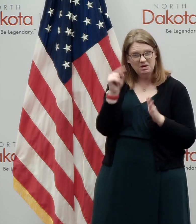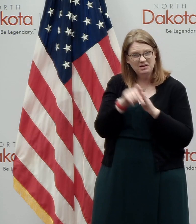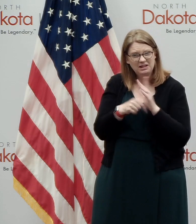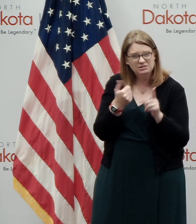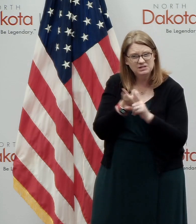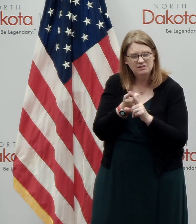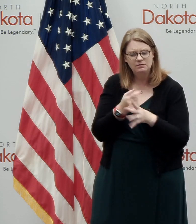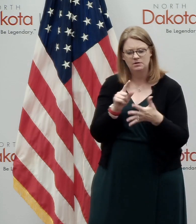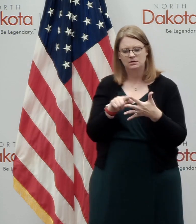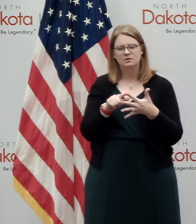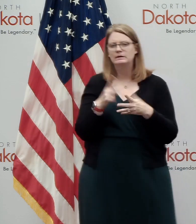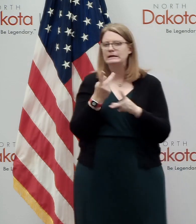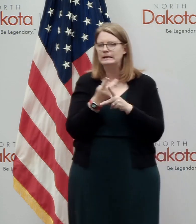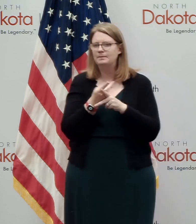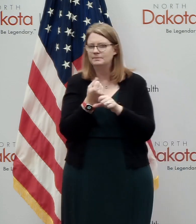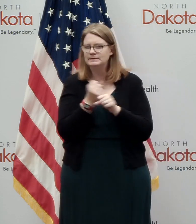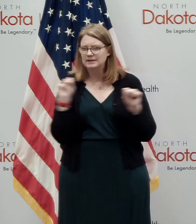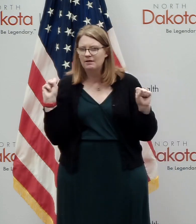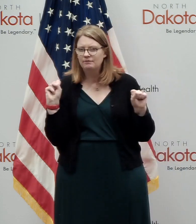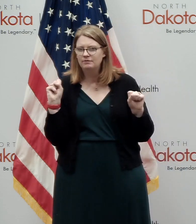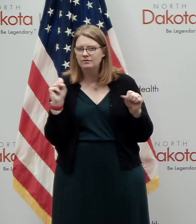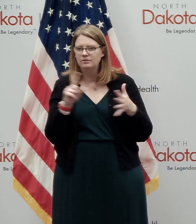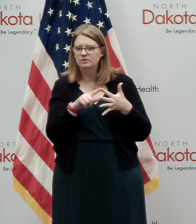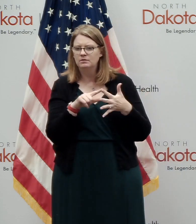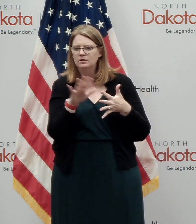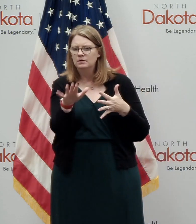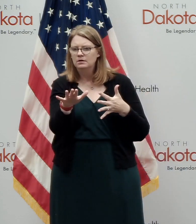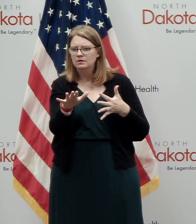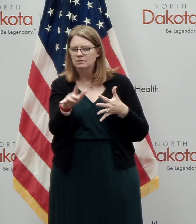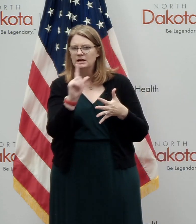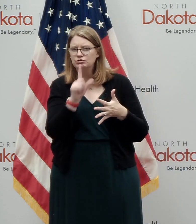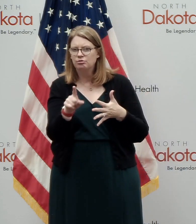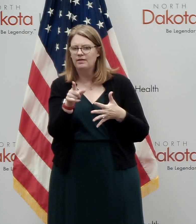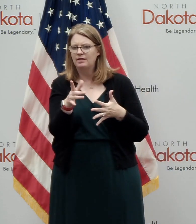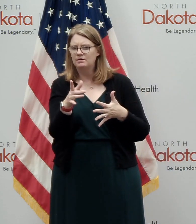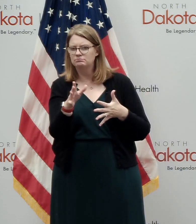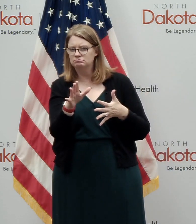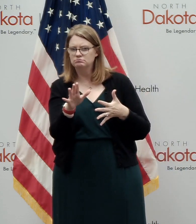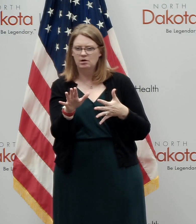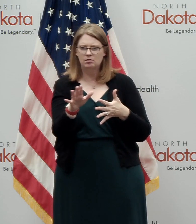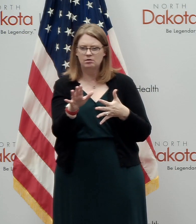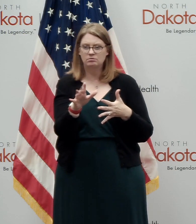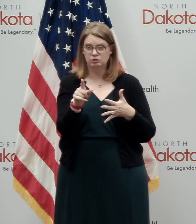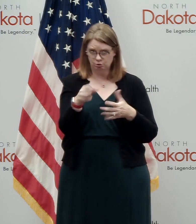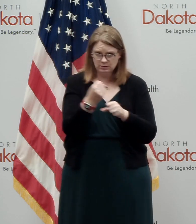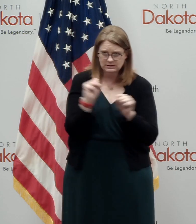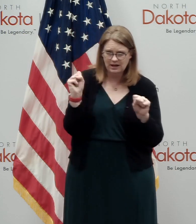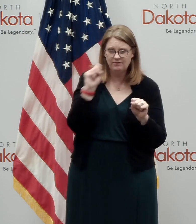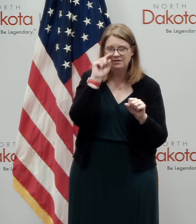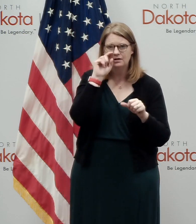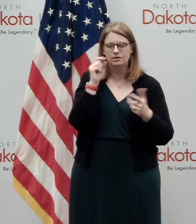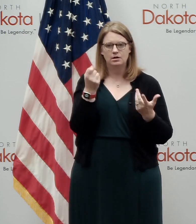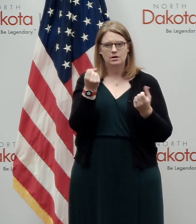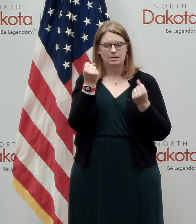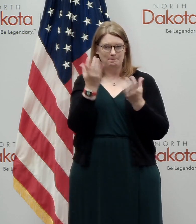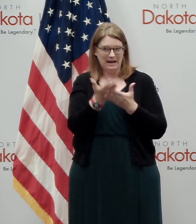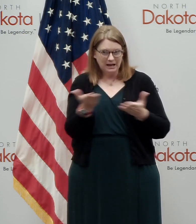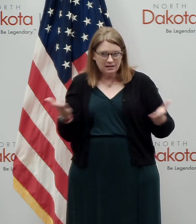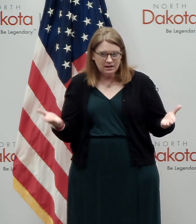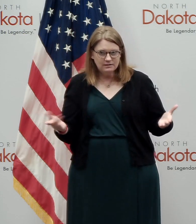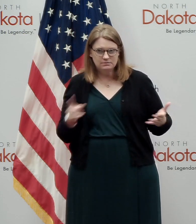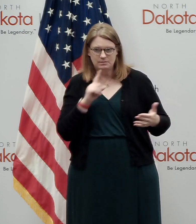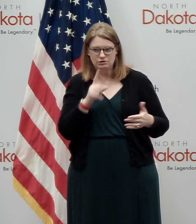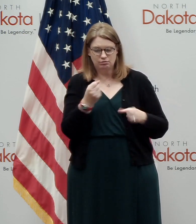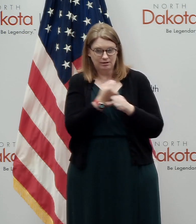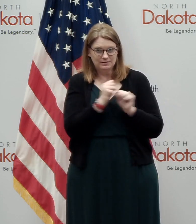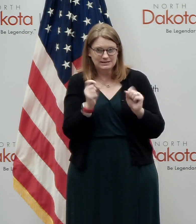two, keep them safe. Establish their immediate safety. Uh, and this could be a number of things to, to, to do to make sure that they're